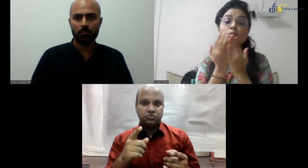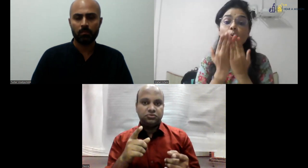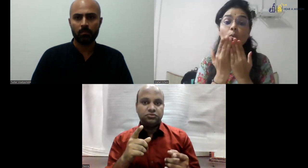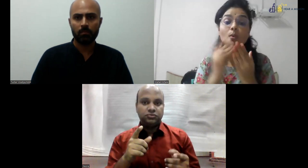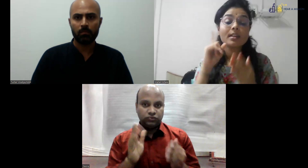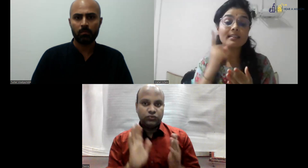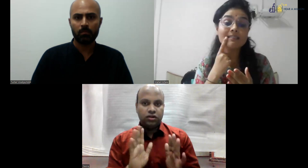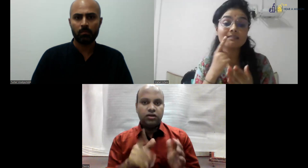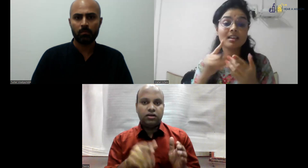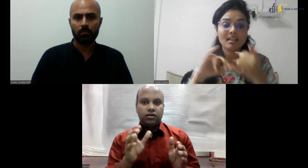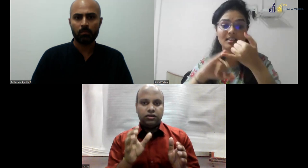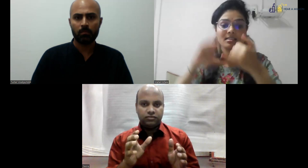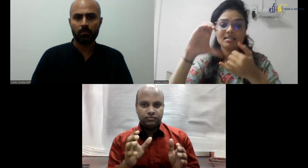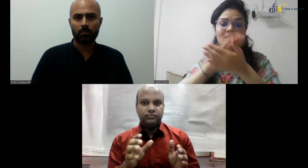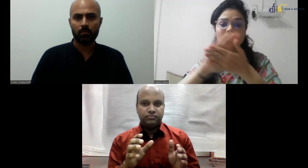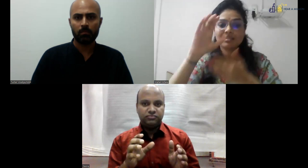your place, your center.